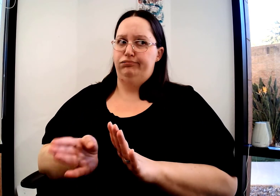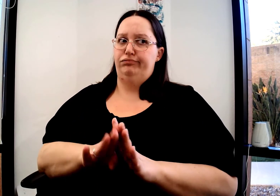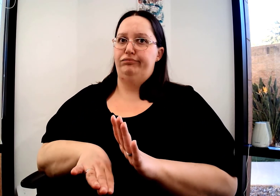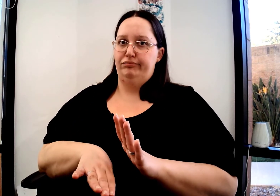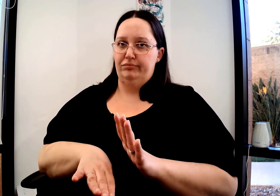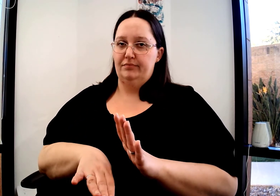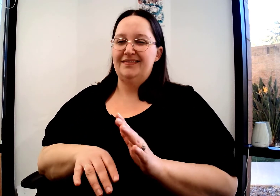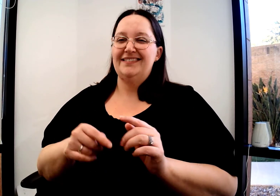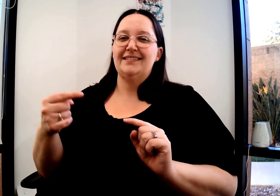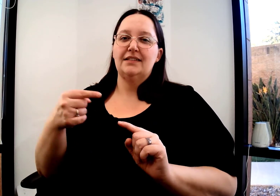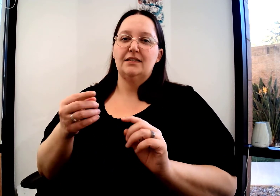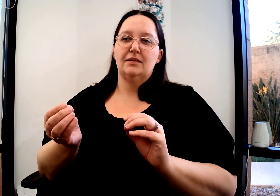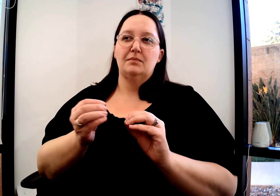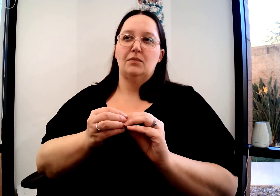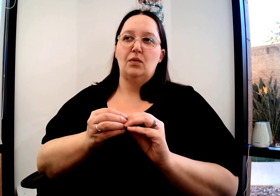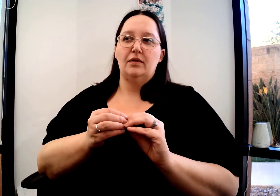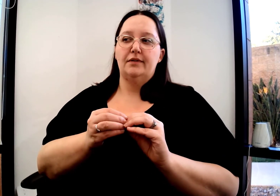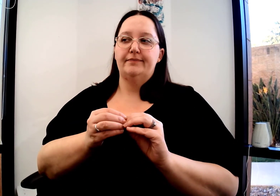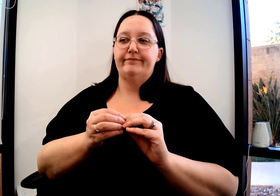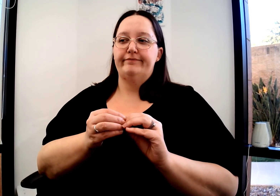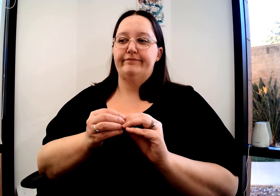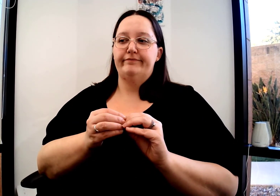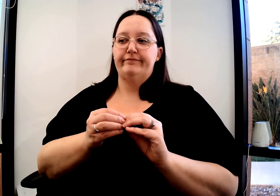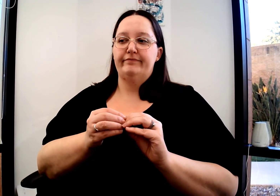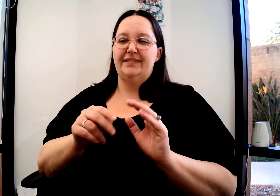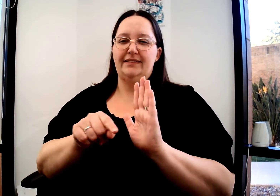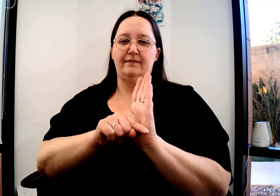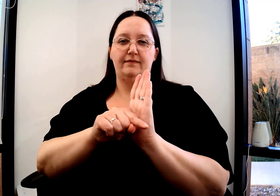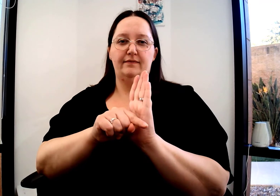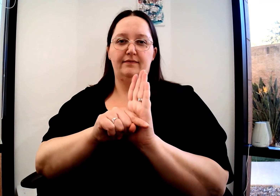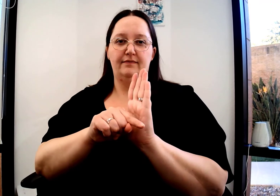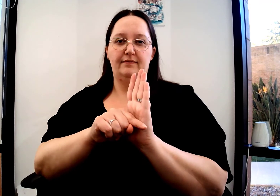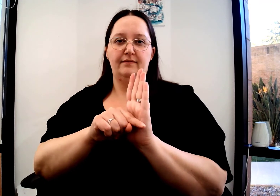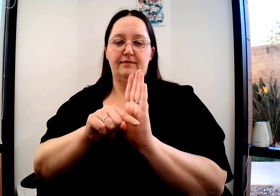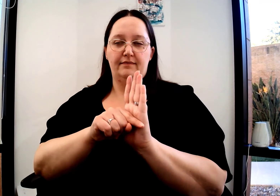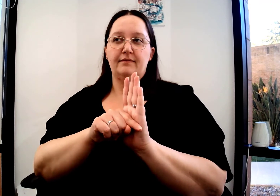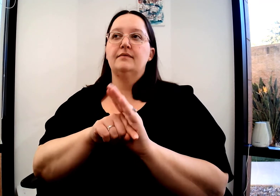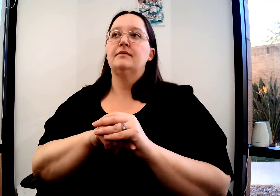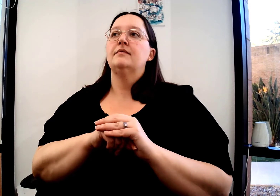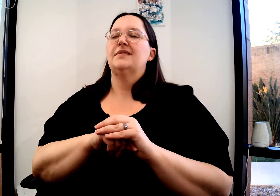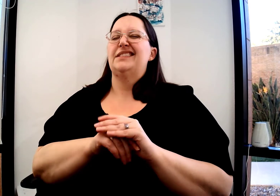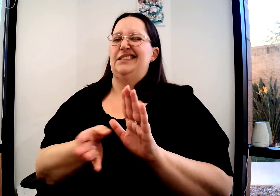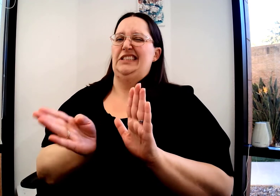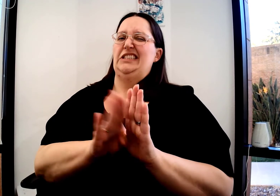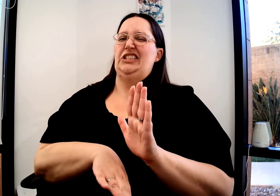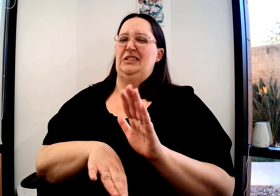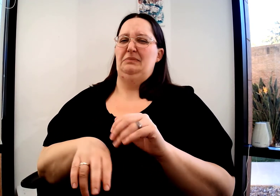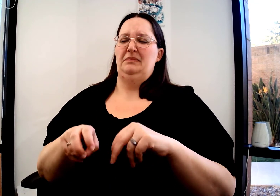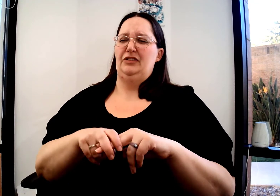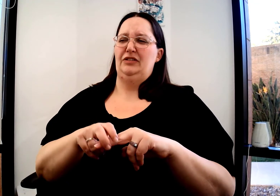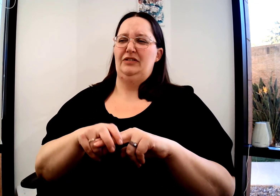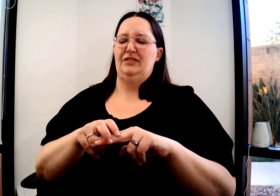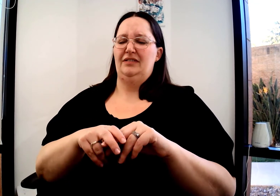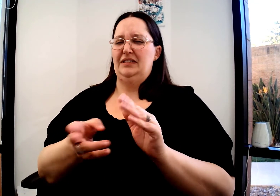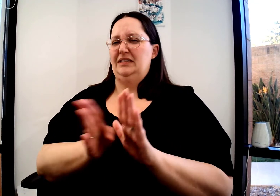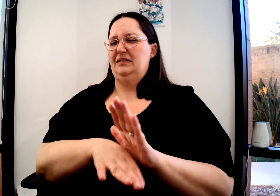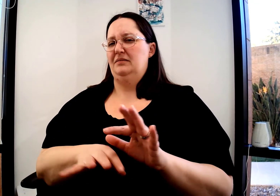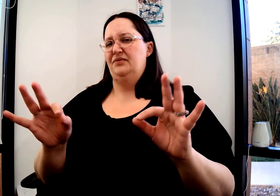If you change your facial expression, you'll change the meaning. If you change it to a more negative face, you'll get more of a negative, like, ugh,